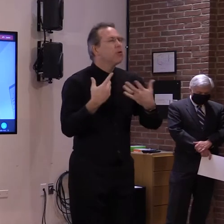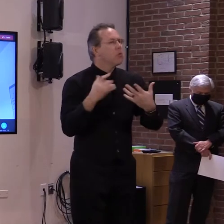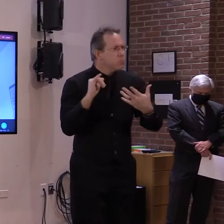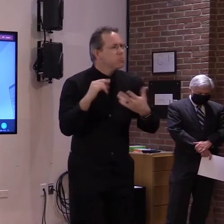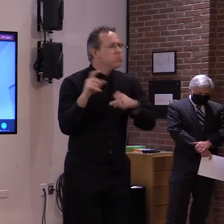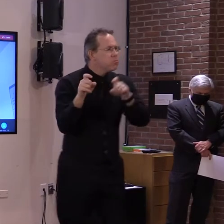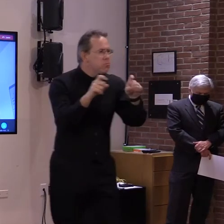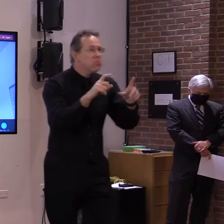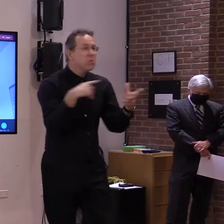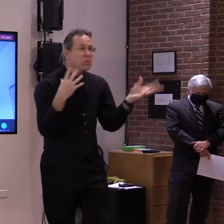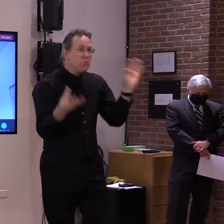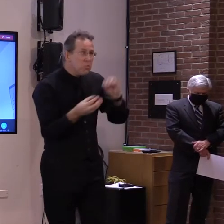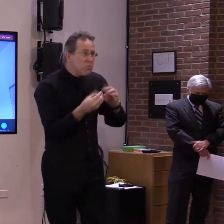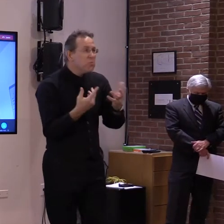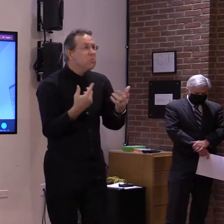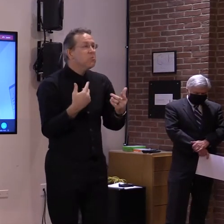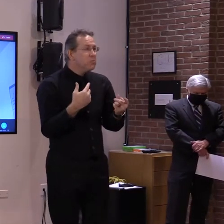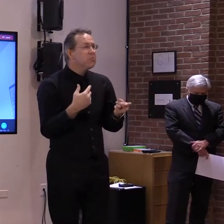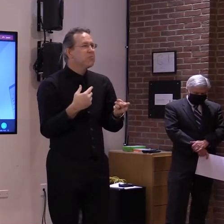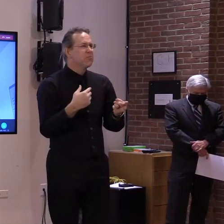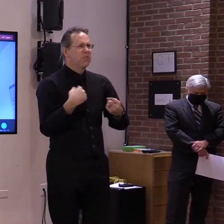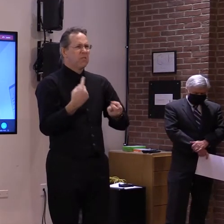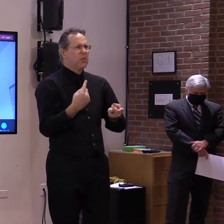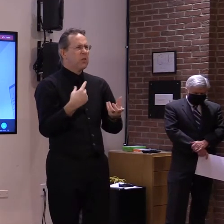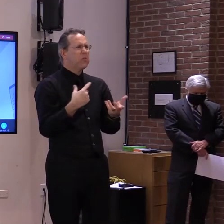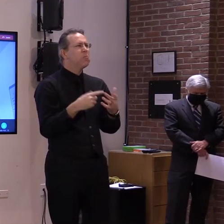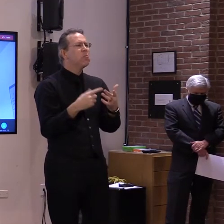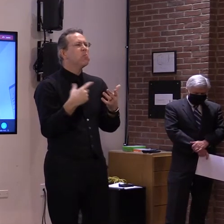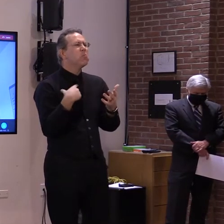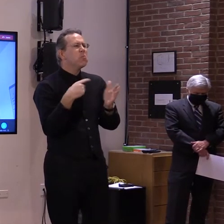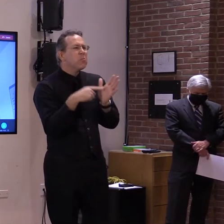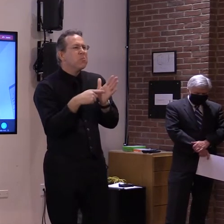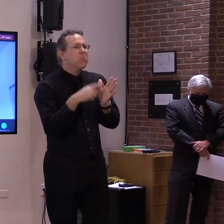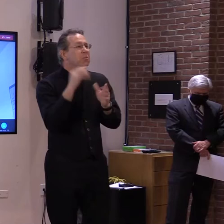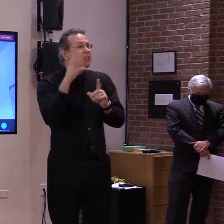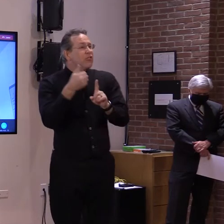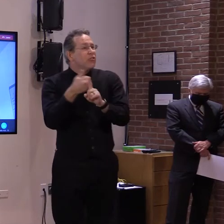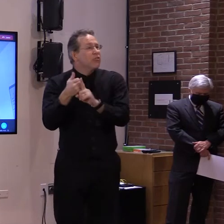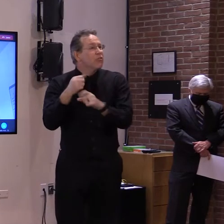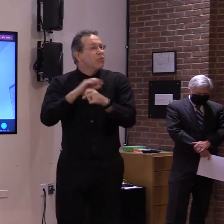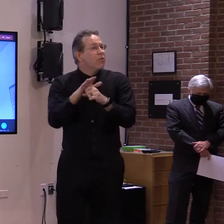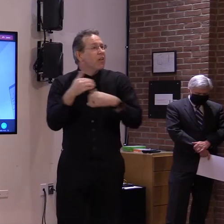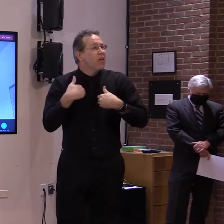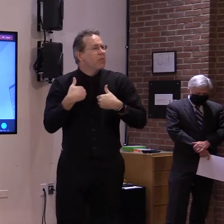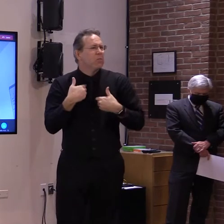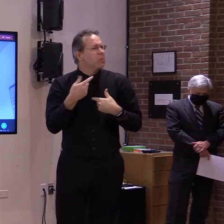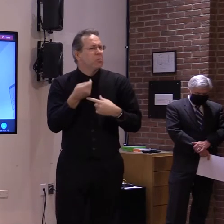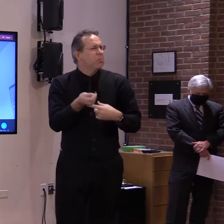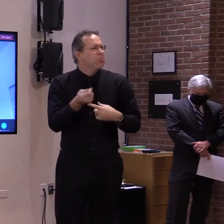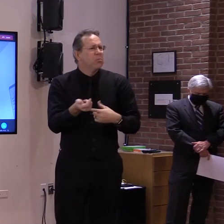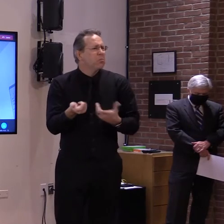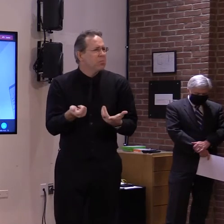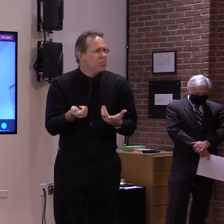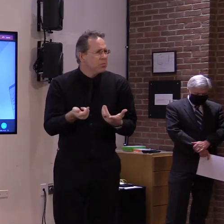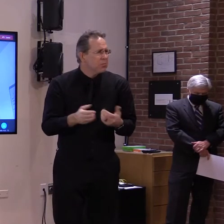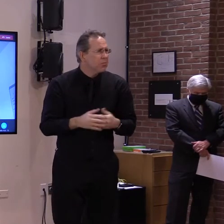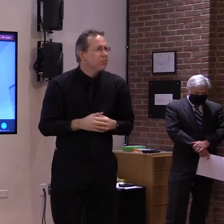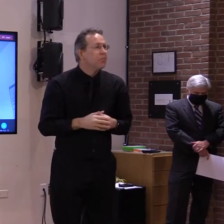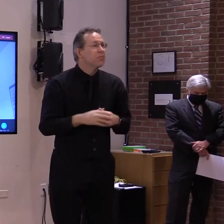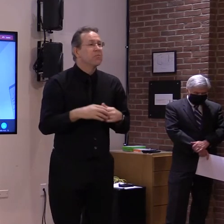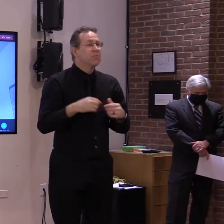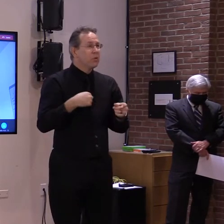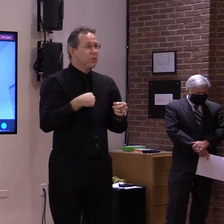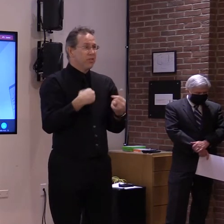lower positivity rate than the general population. This week we tested about 2,200 staff, or about 40% of our